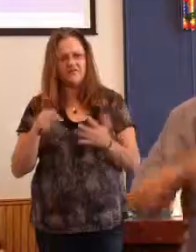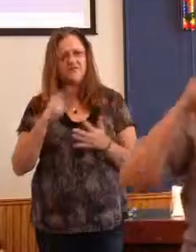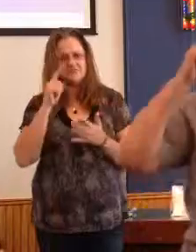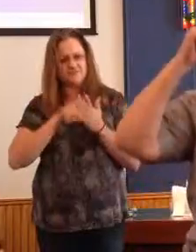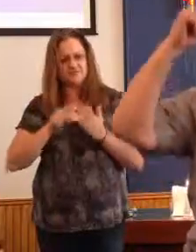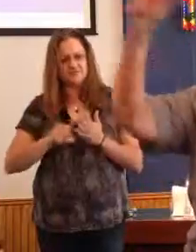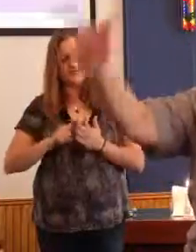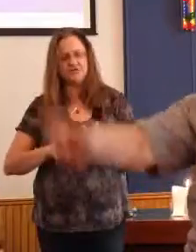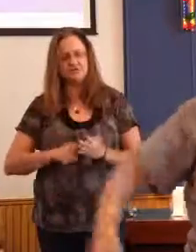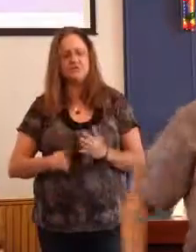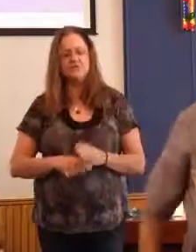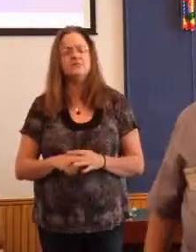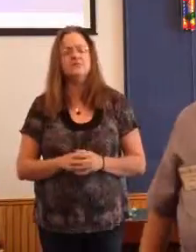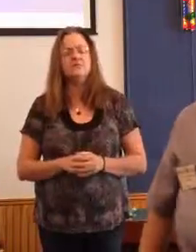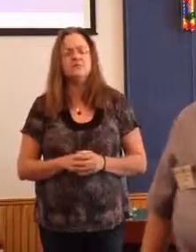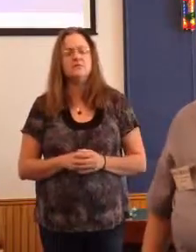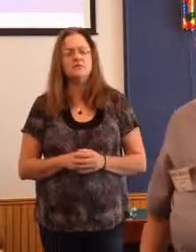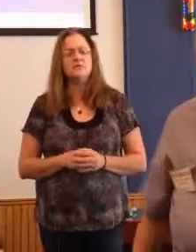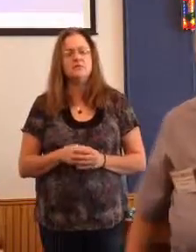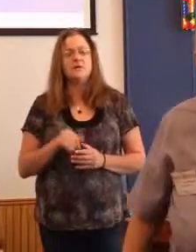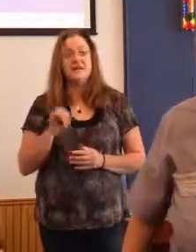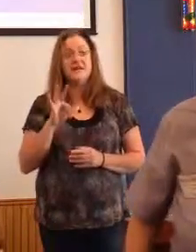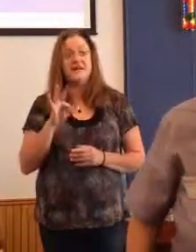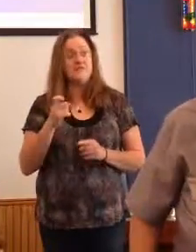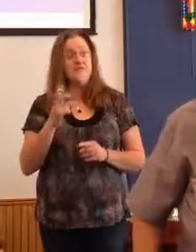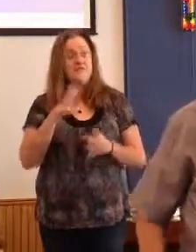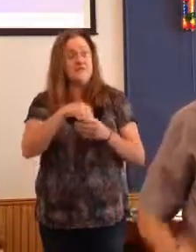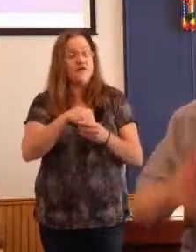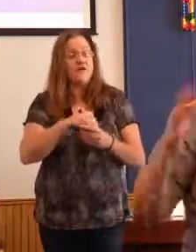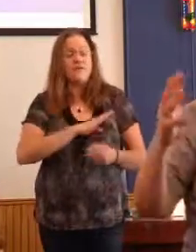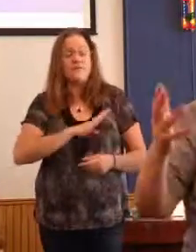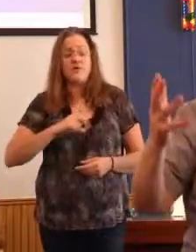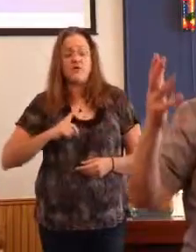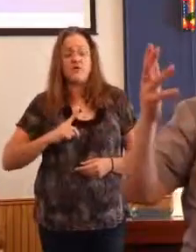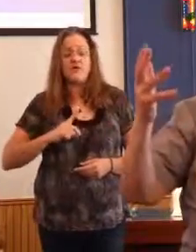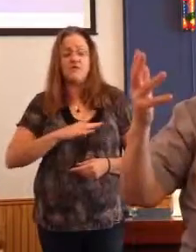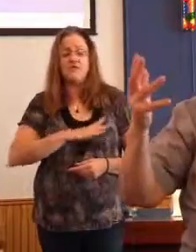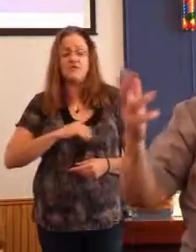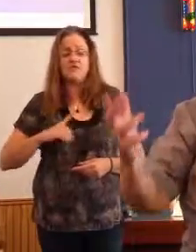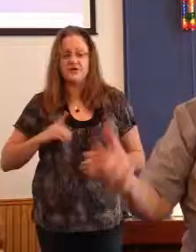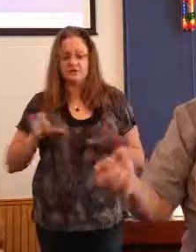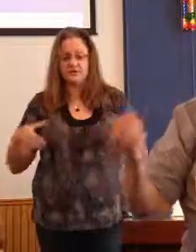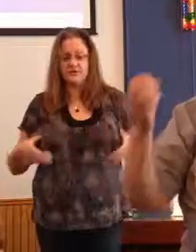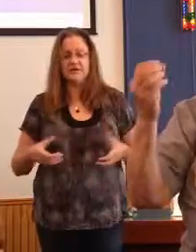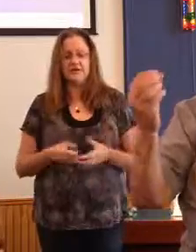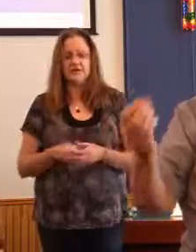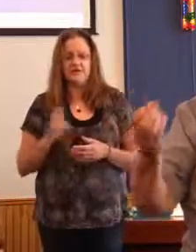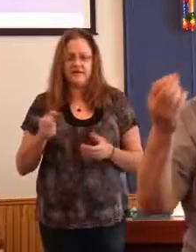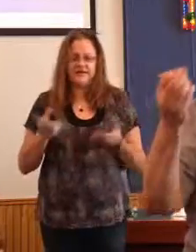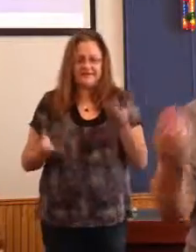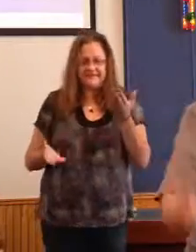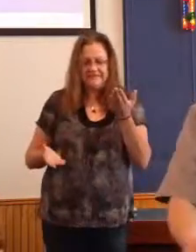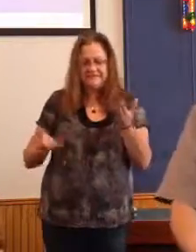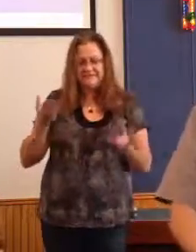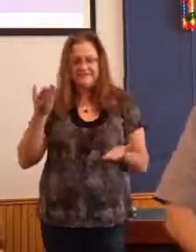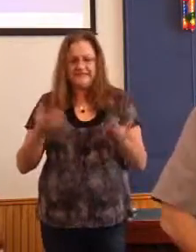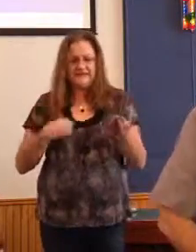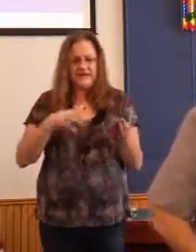If you want to run for the board of directors, you need to weigh the differences between your own abilities